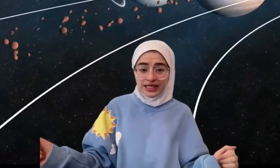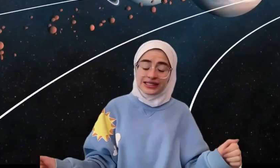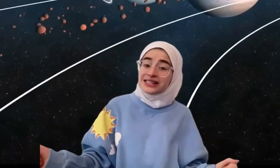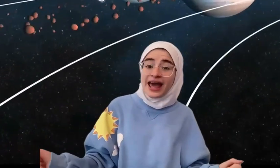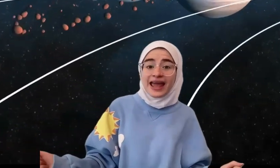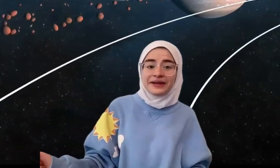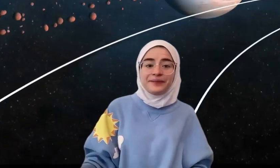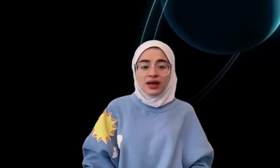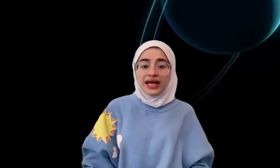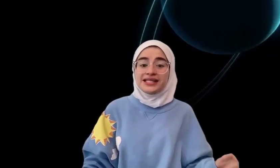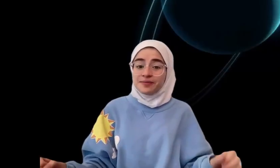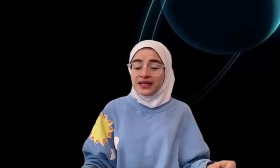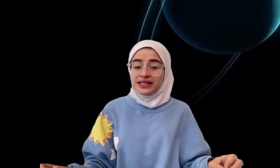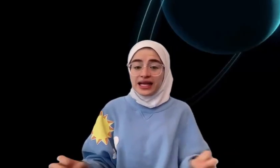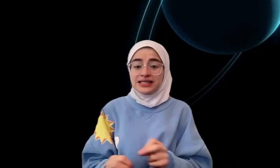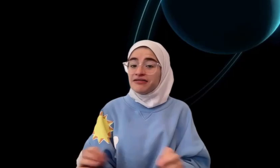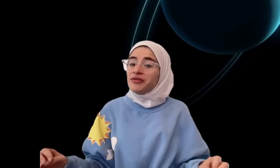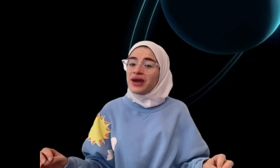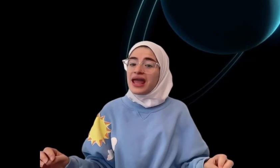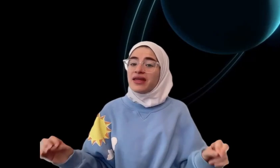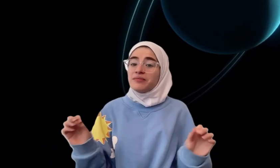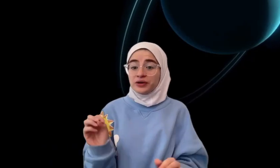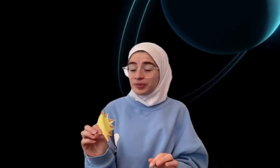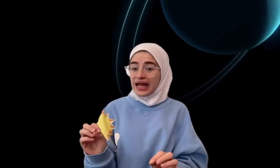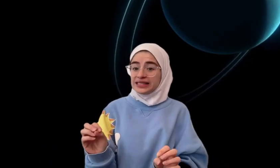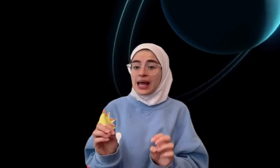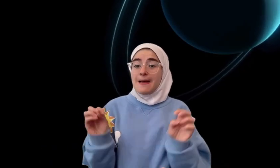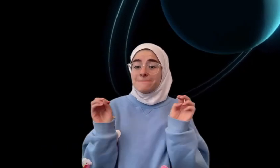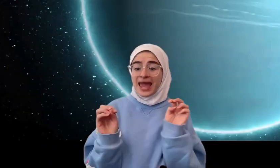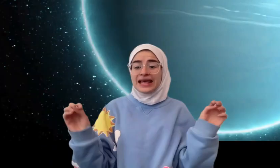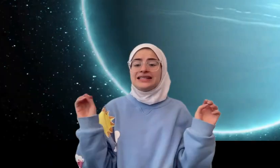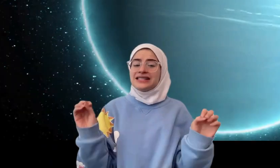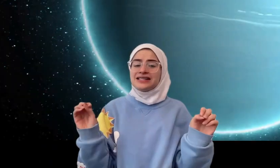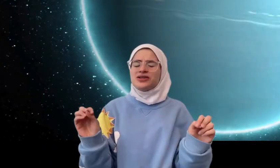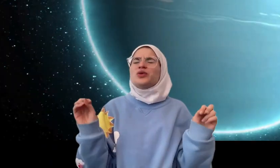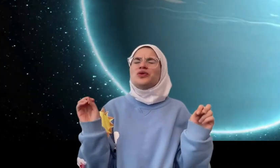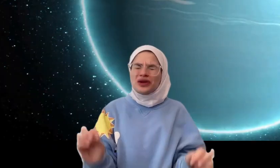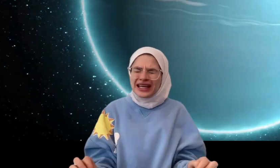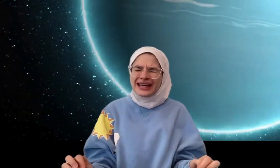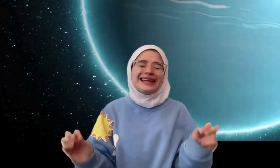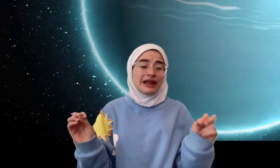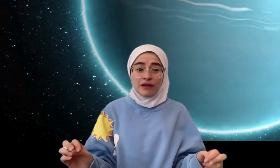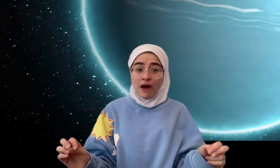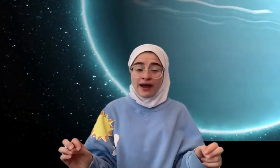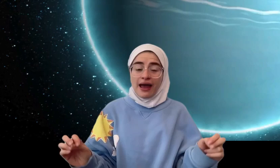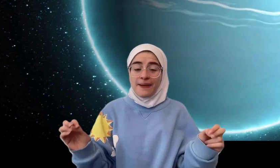on its side. It spins in a different way than most planets, making its seasons really long, about